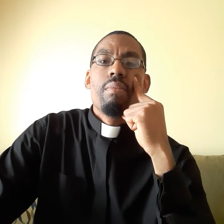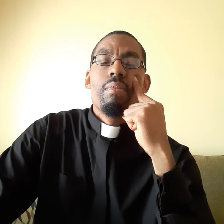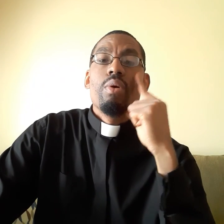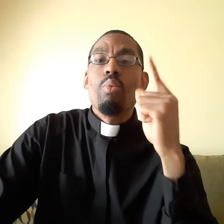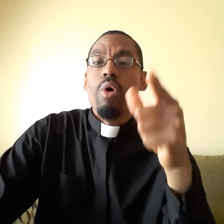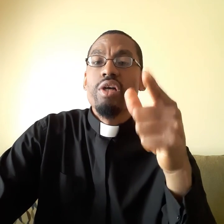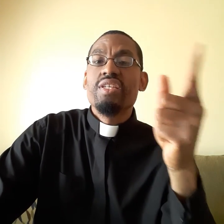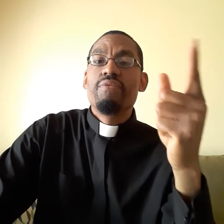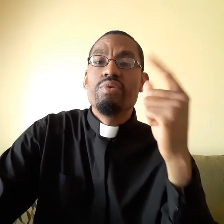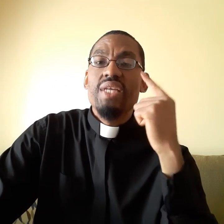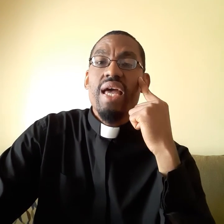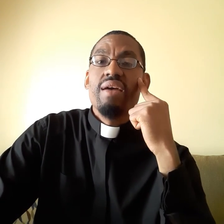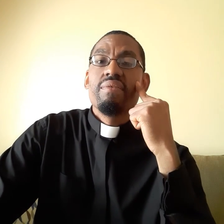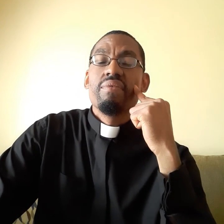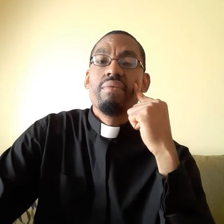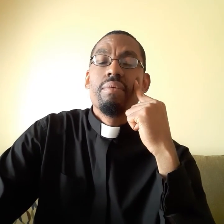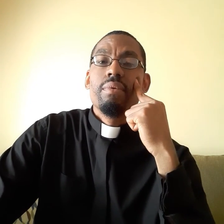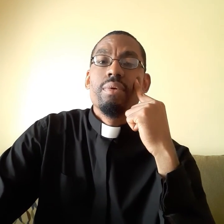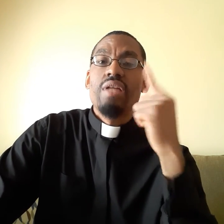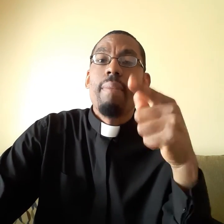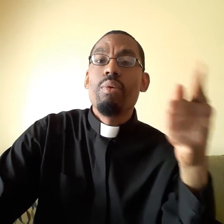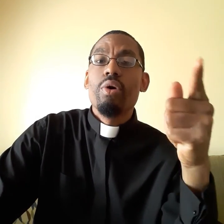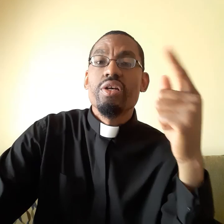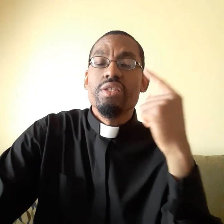Worse if you save. Double worse.